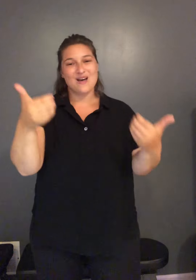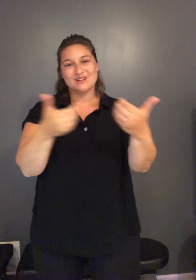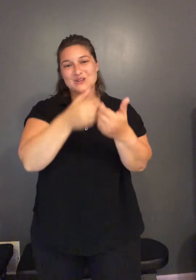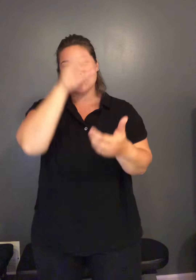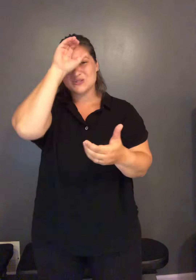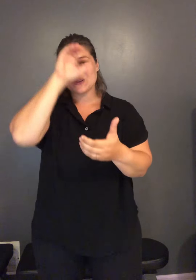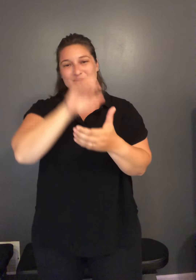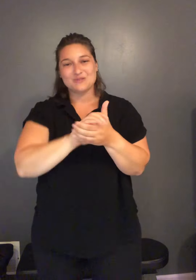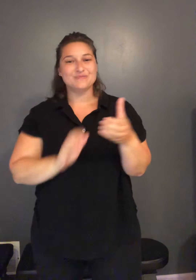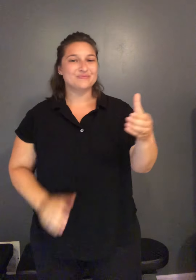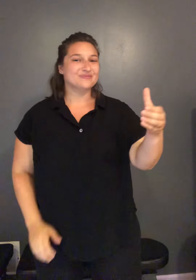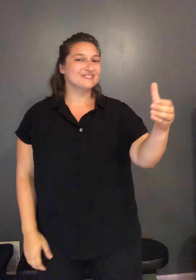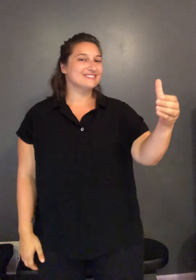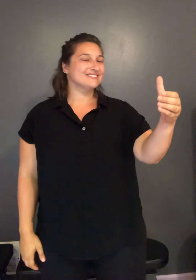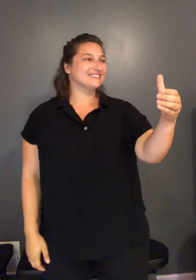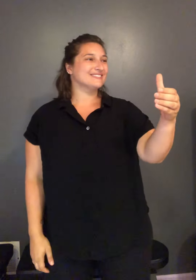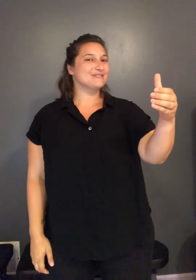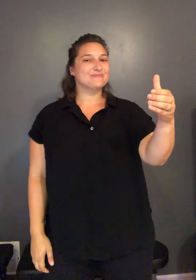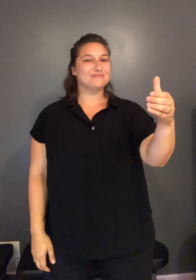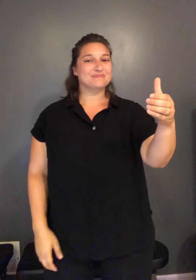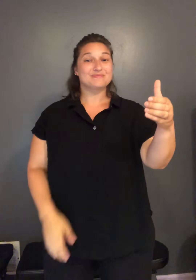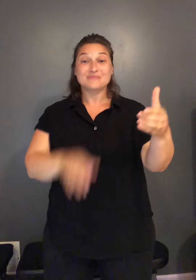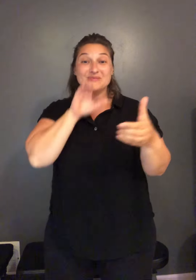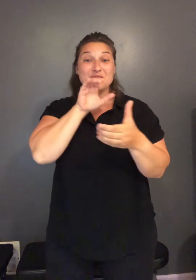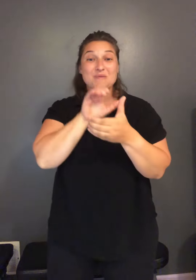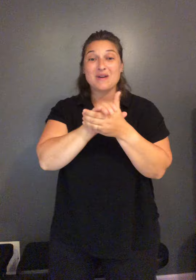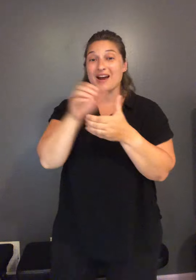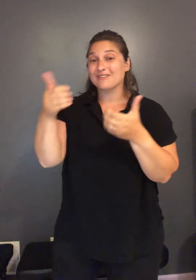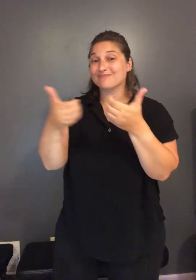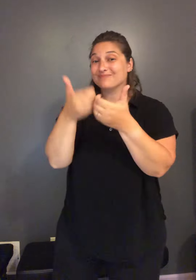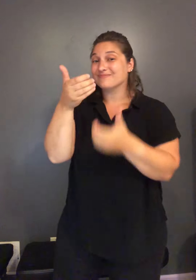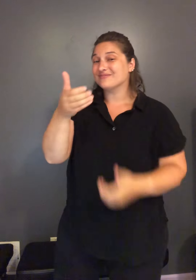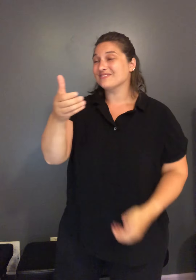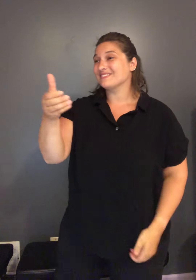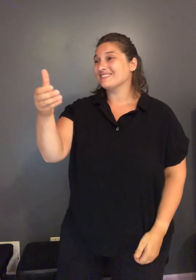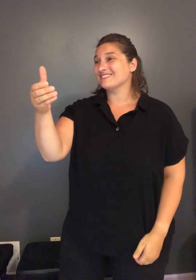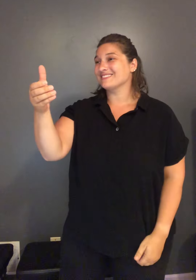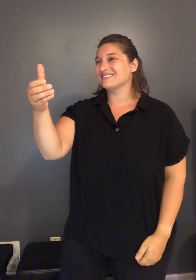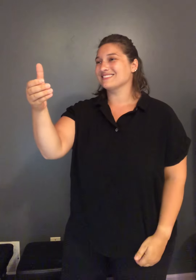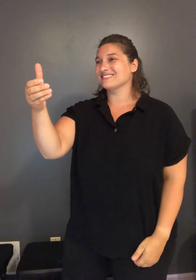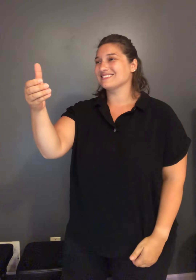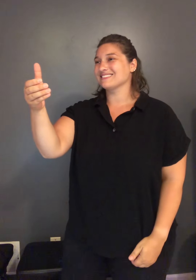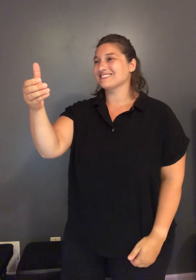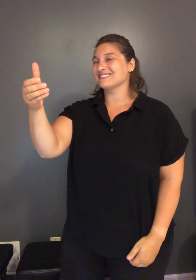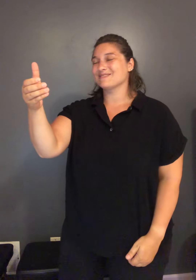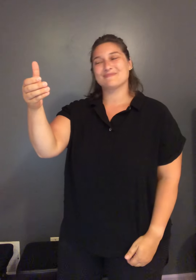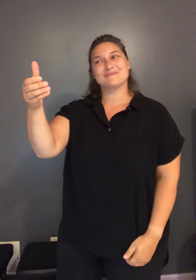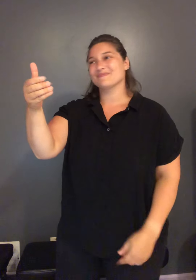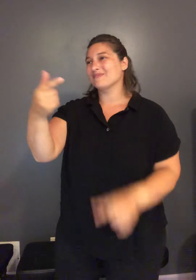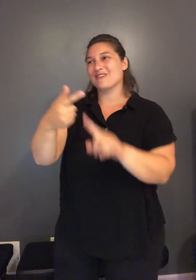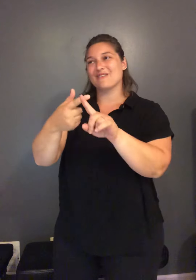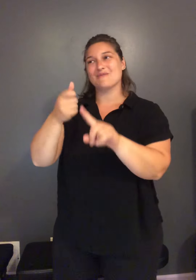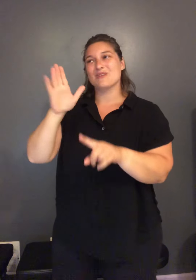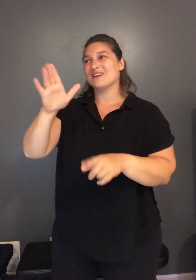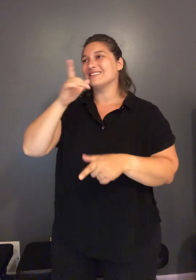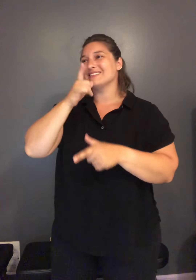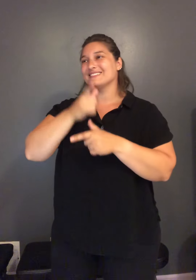the groom to the groom to the bride to the bride from your sister